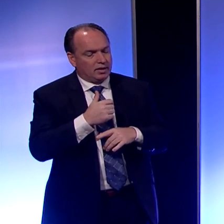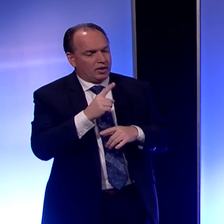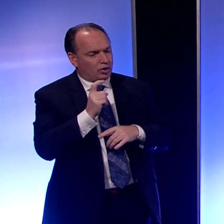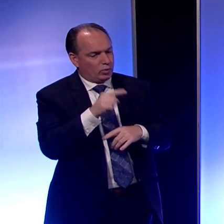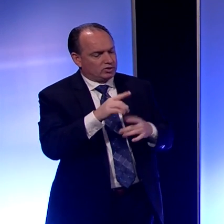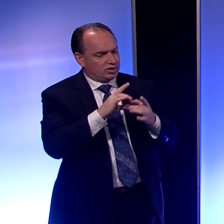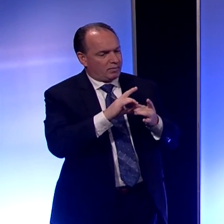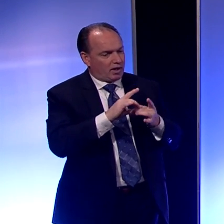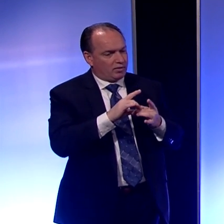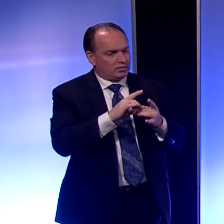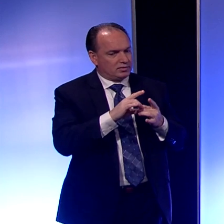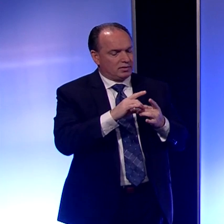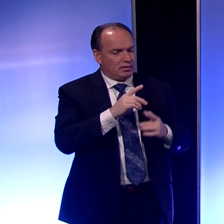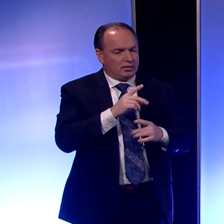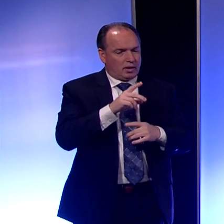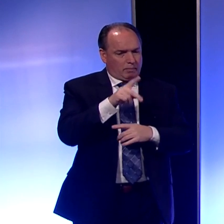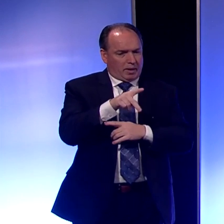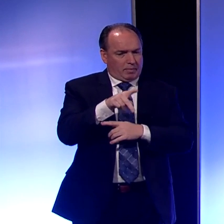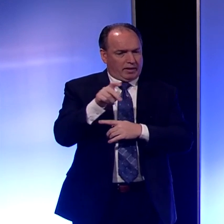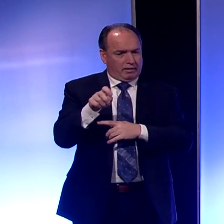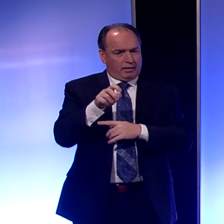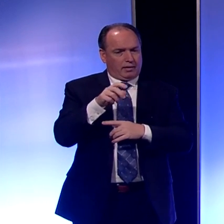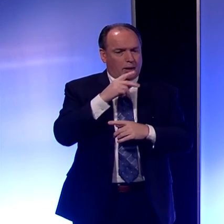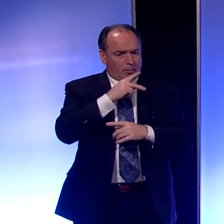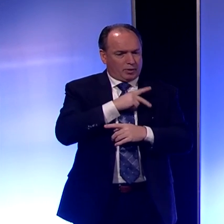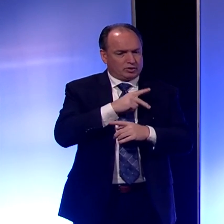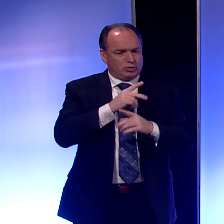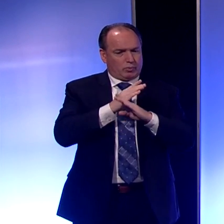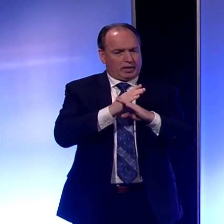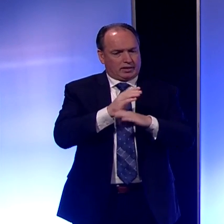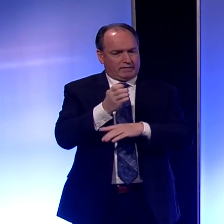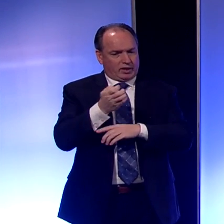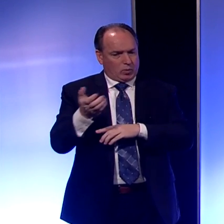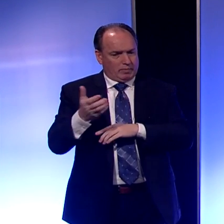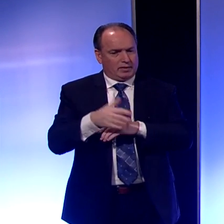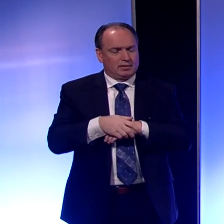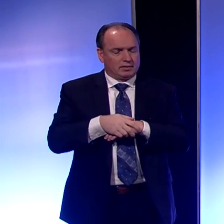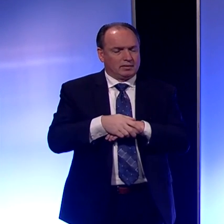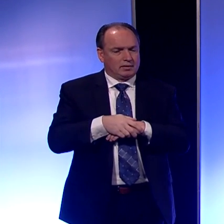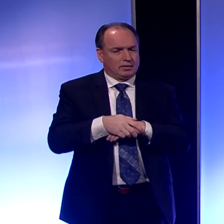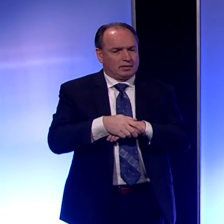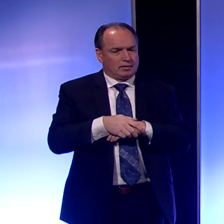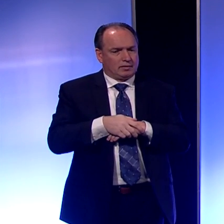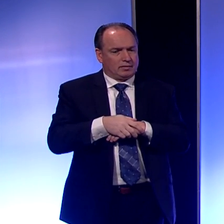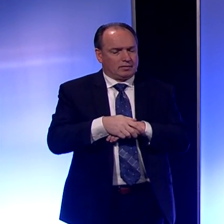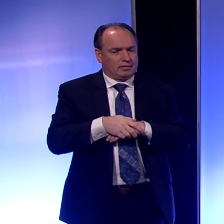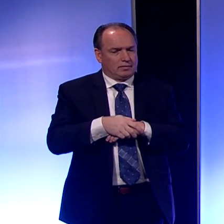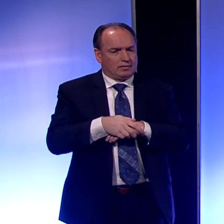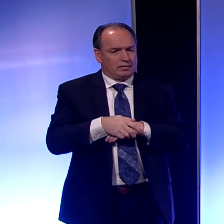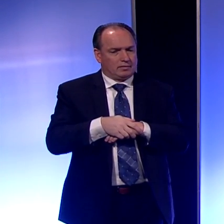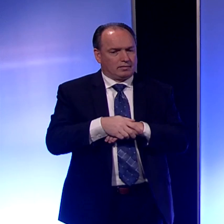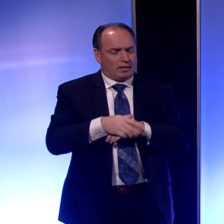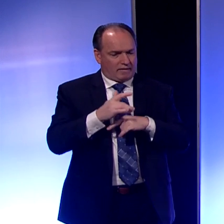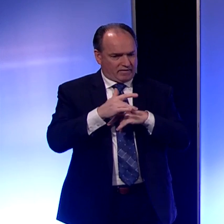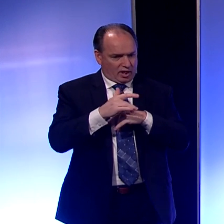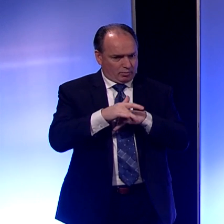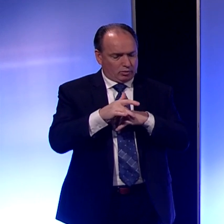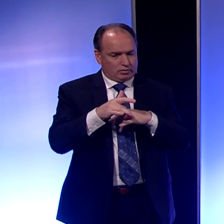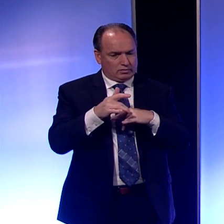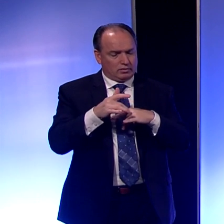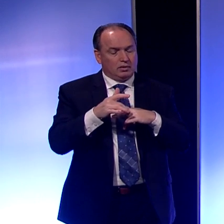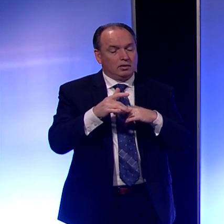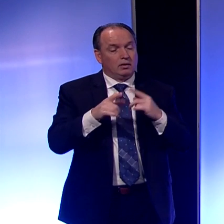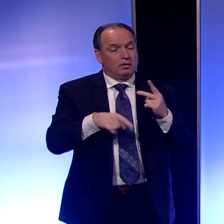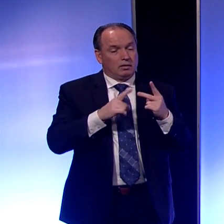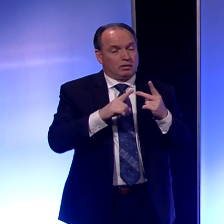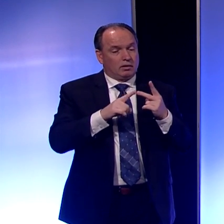question about personal protective equipment and the availability of that. And